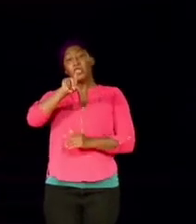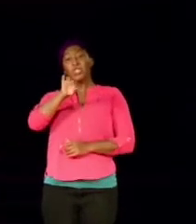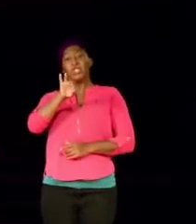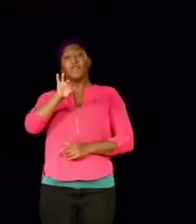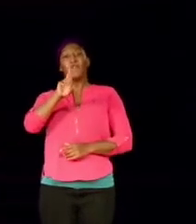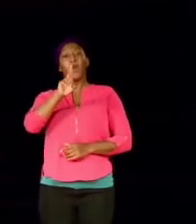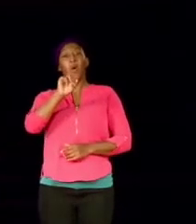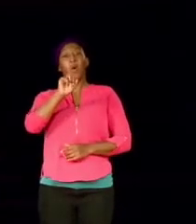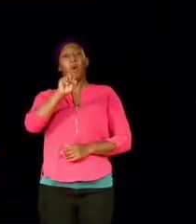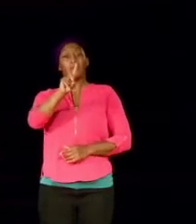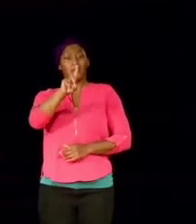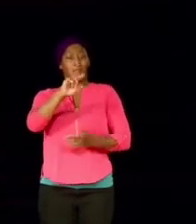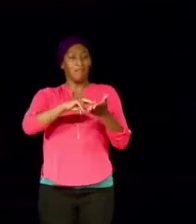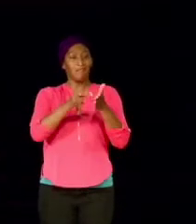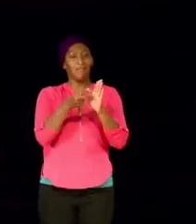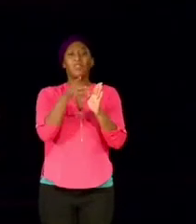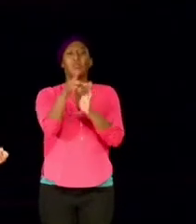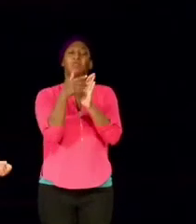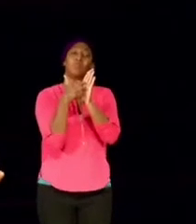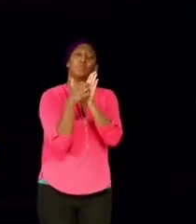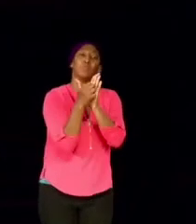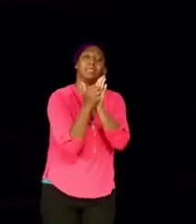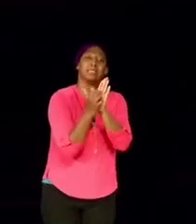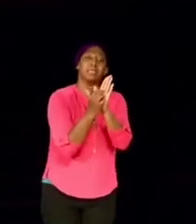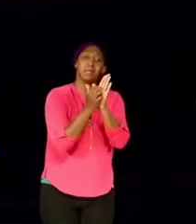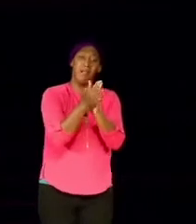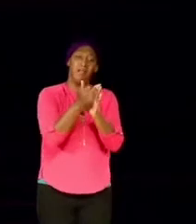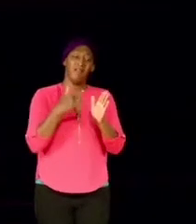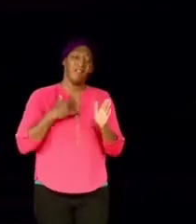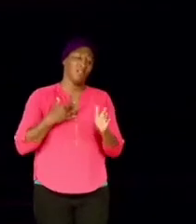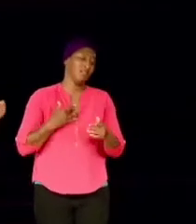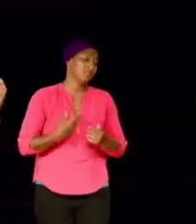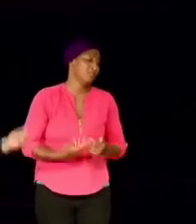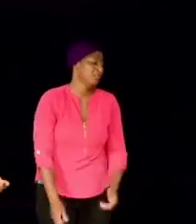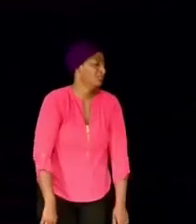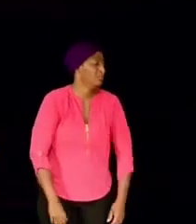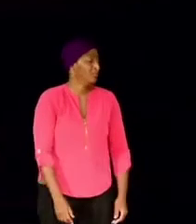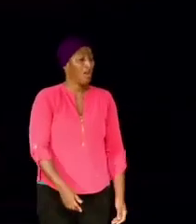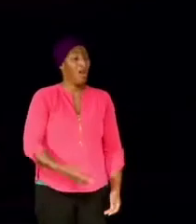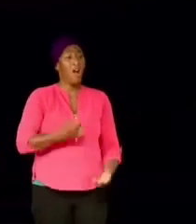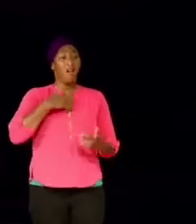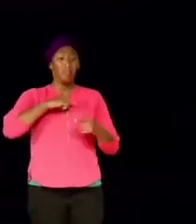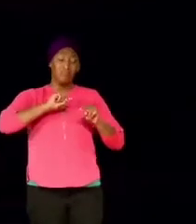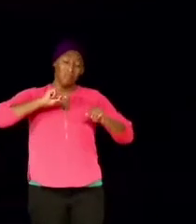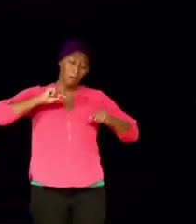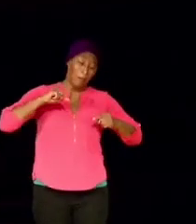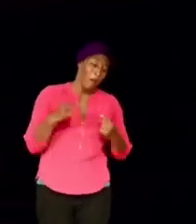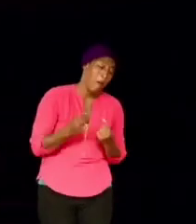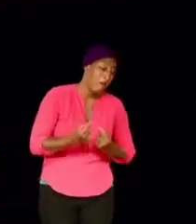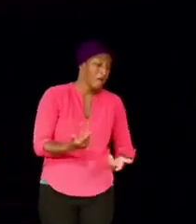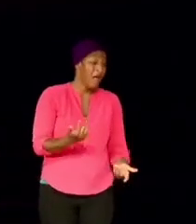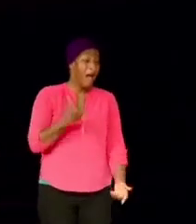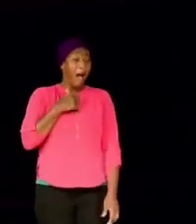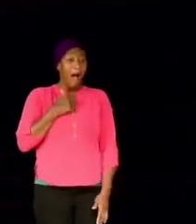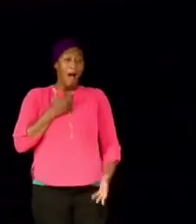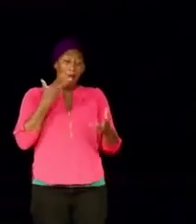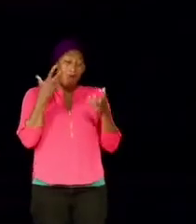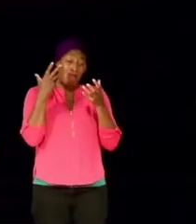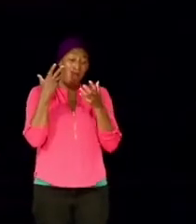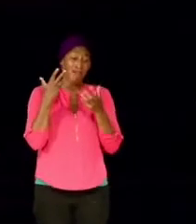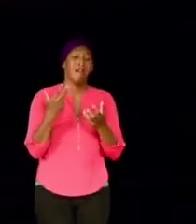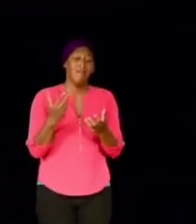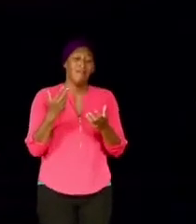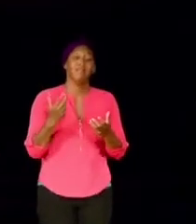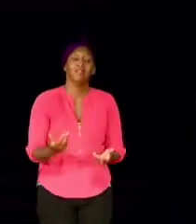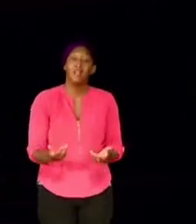weakened. You've been worn down. You've been wounded by the weight. But I